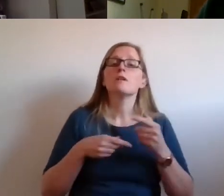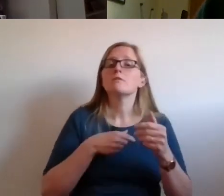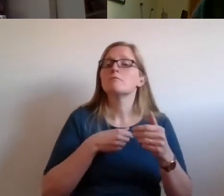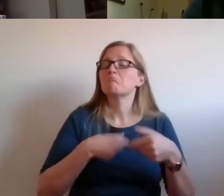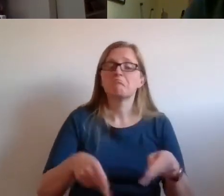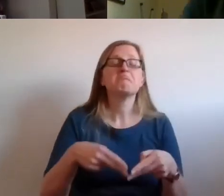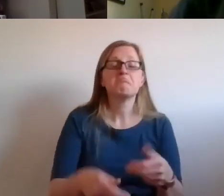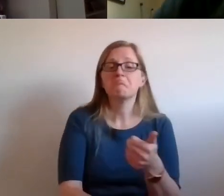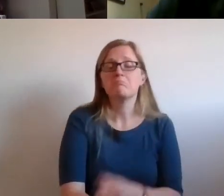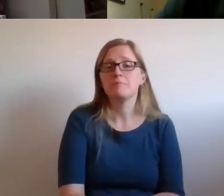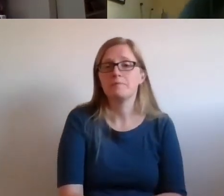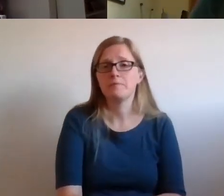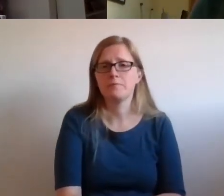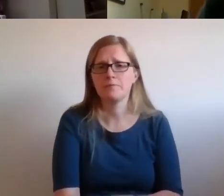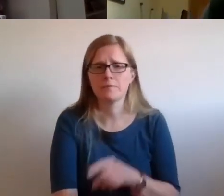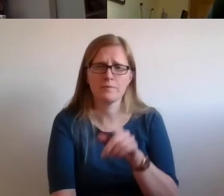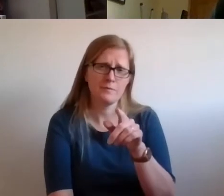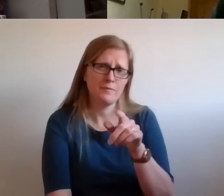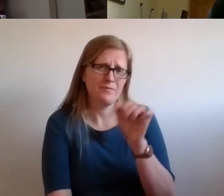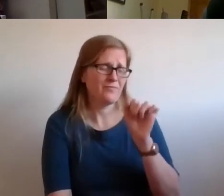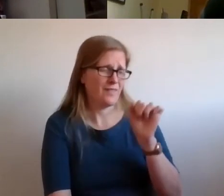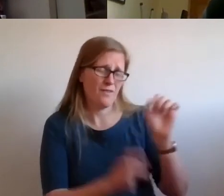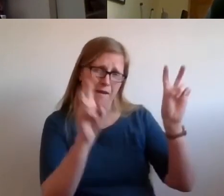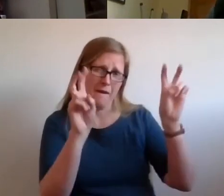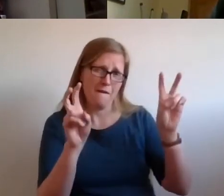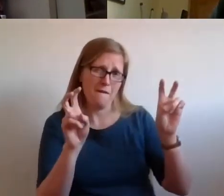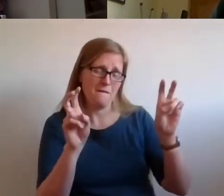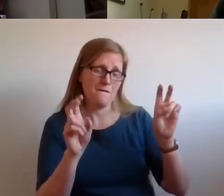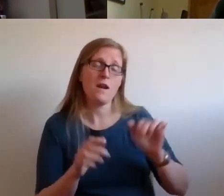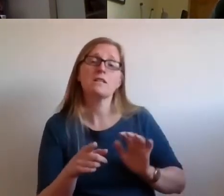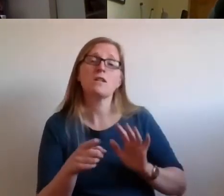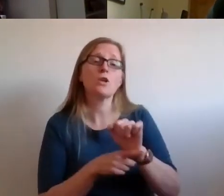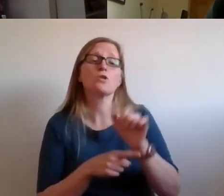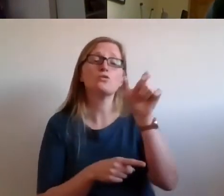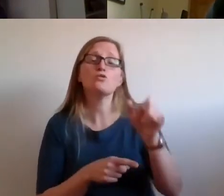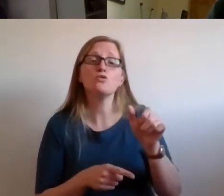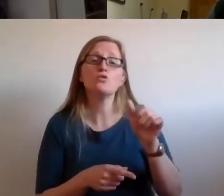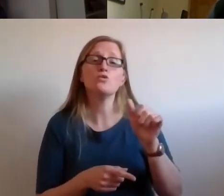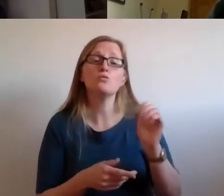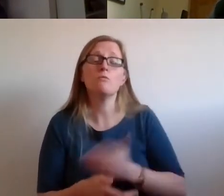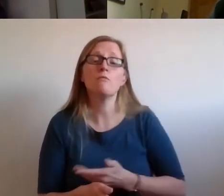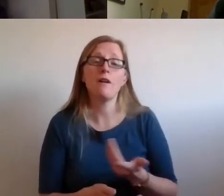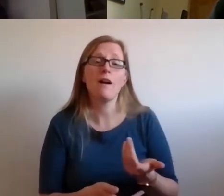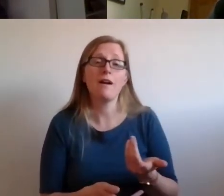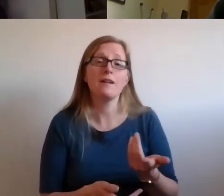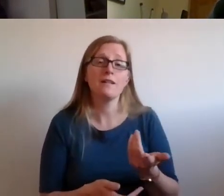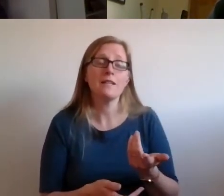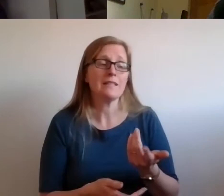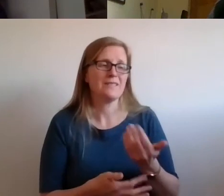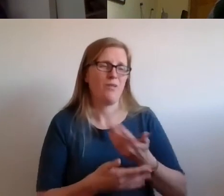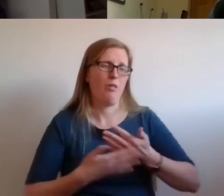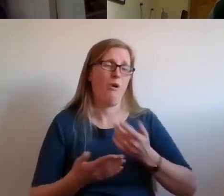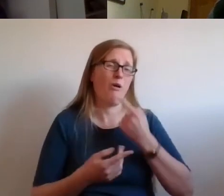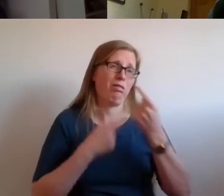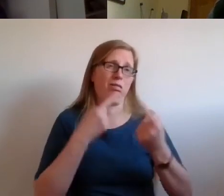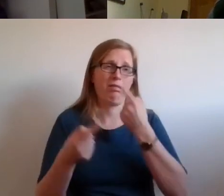Yes, I mean, the phrase developing a culture of human rights has been used a lot, but it's notoriously difficult to achieve, isn't it? But it sounds like